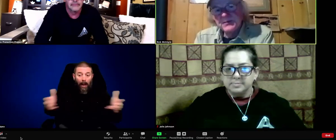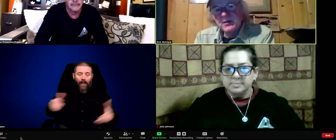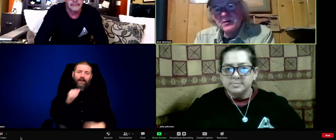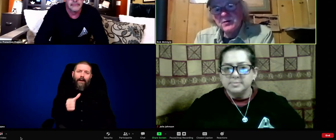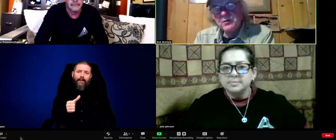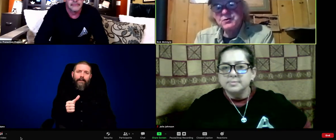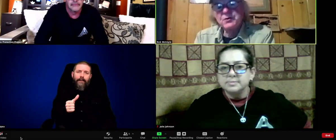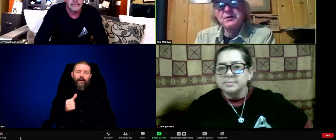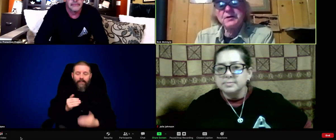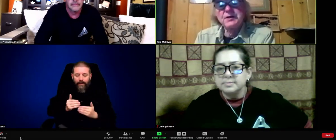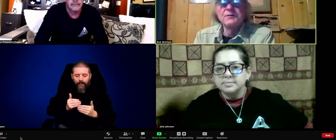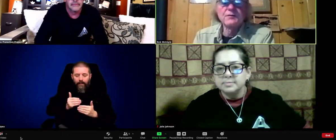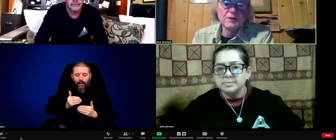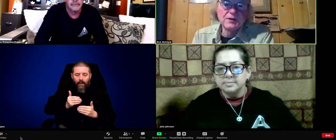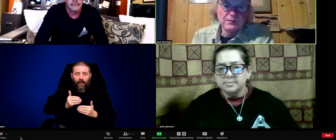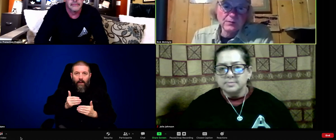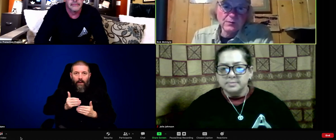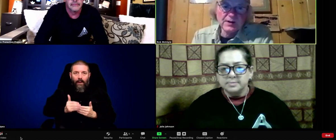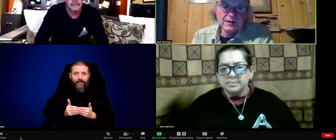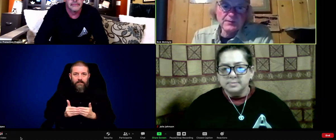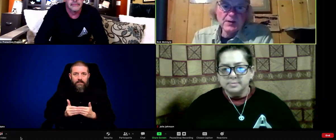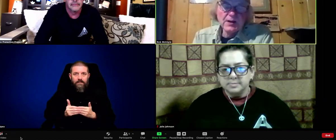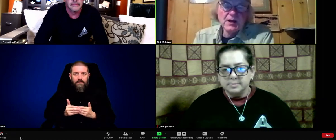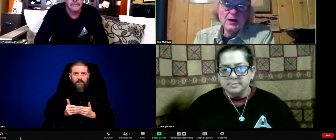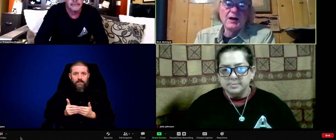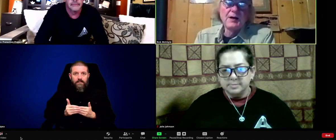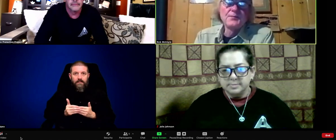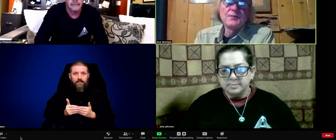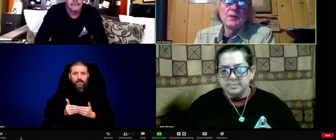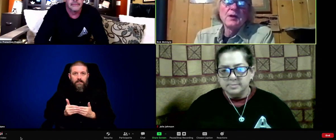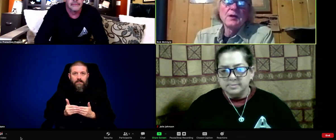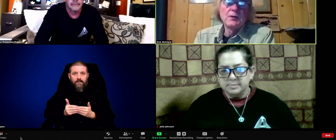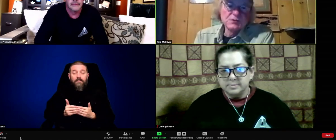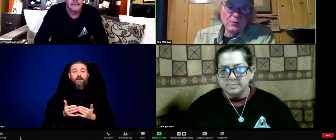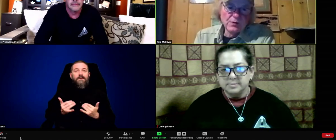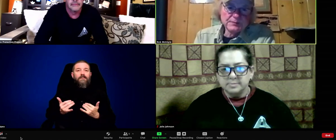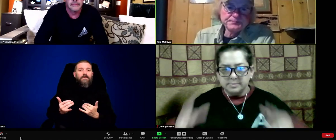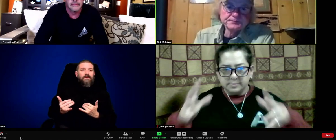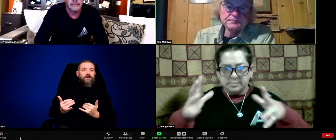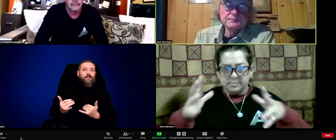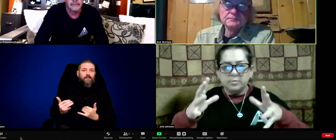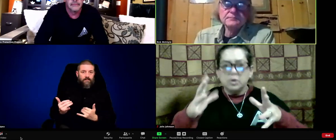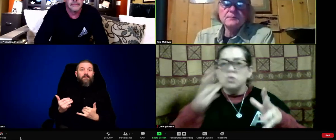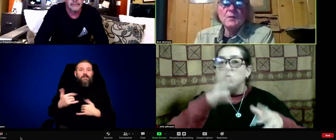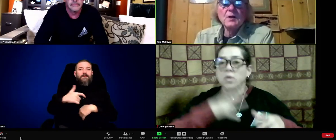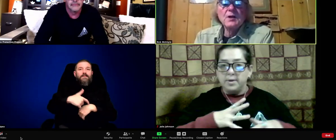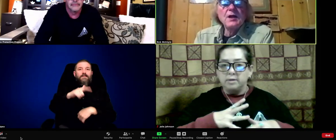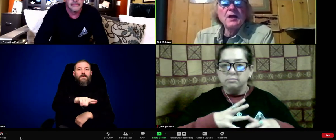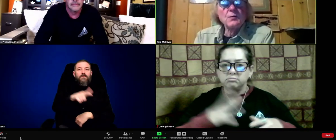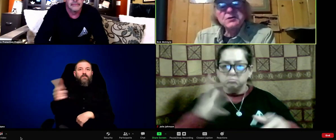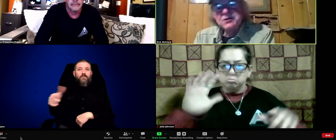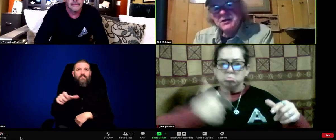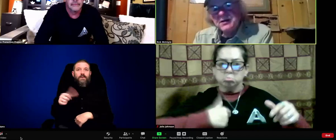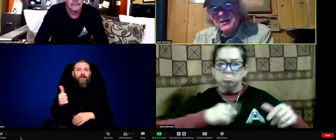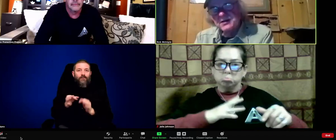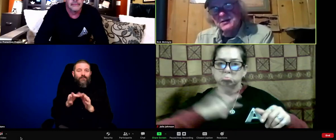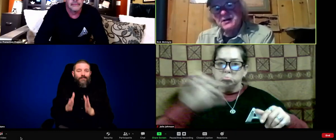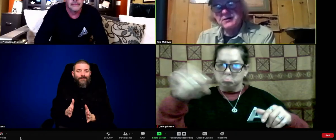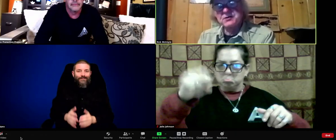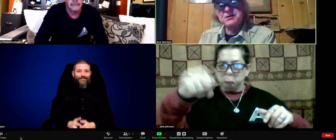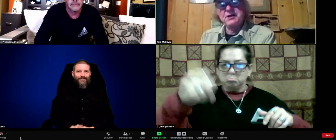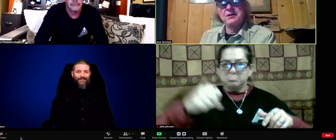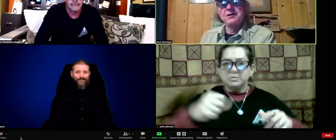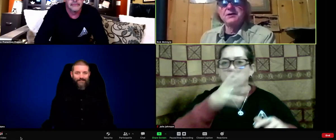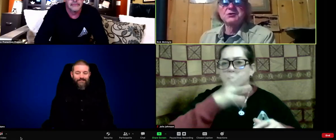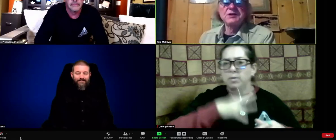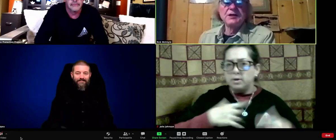Massachusetts, and I grew up near Concord, meaning that's where people like Ralph Waldo Emerson, Henry David